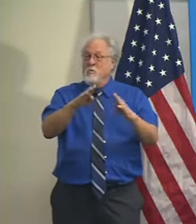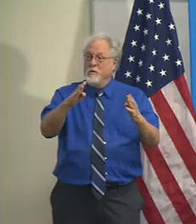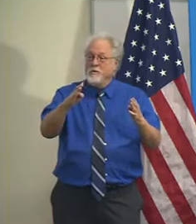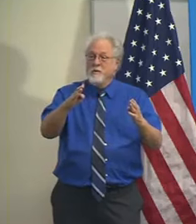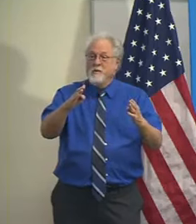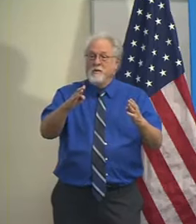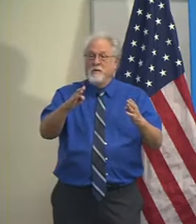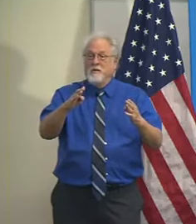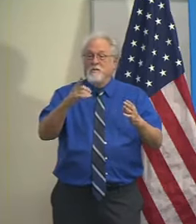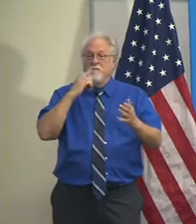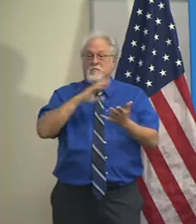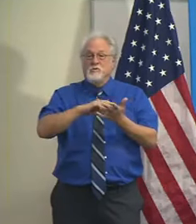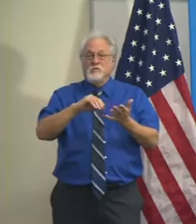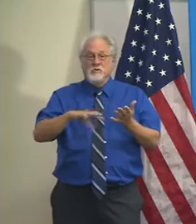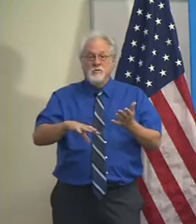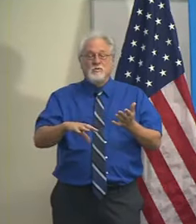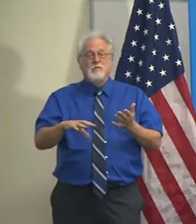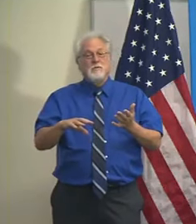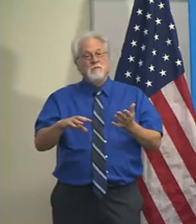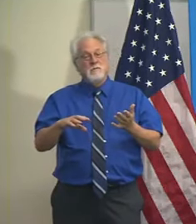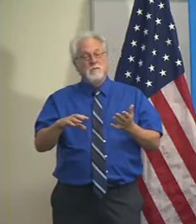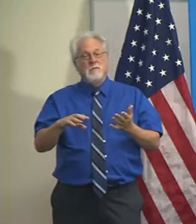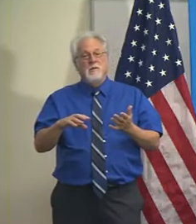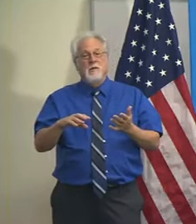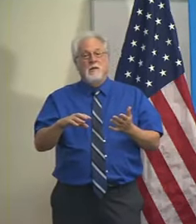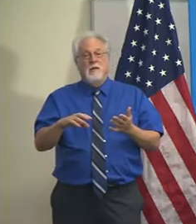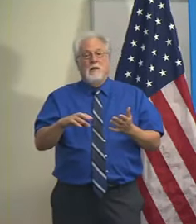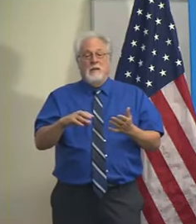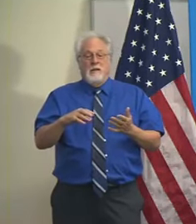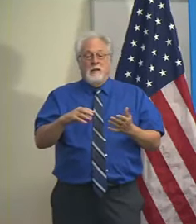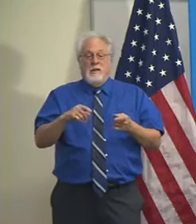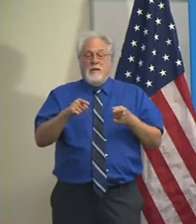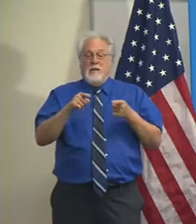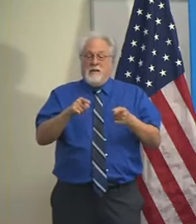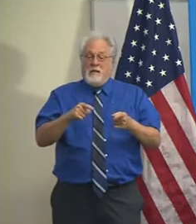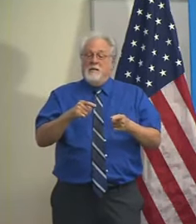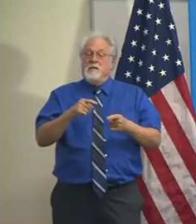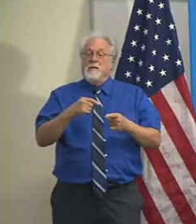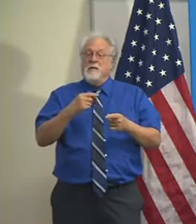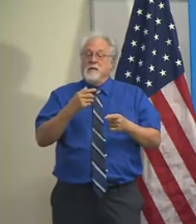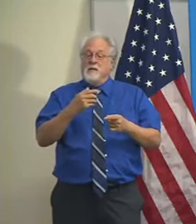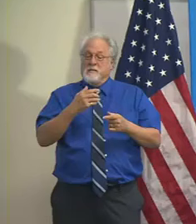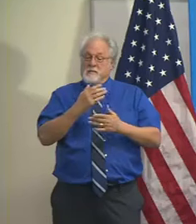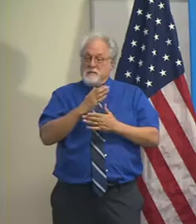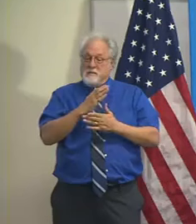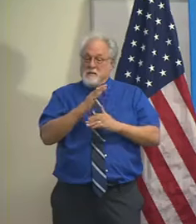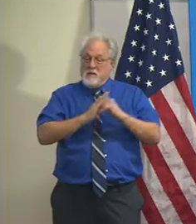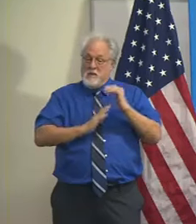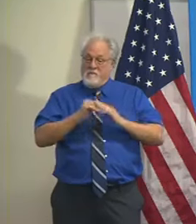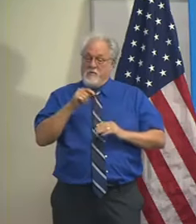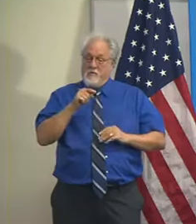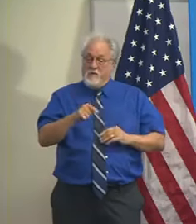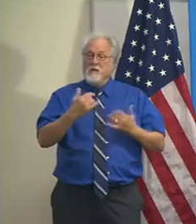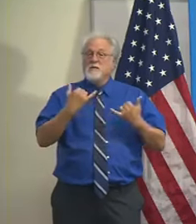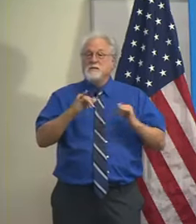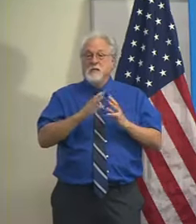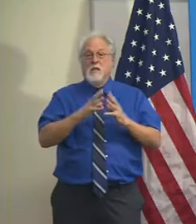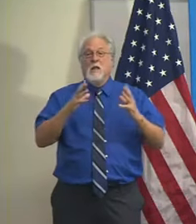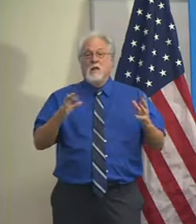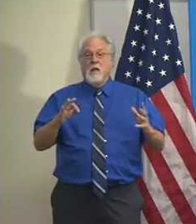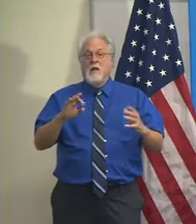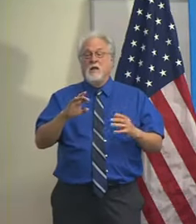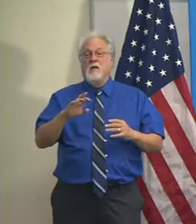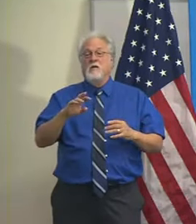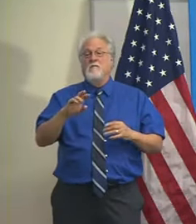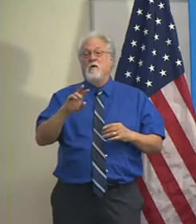to students. The thing there that I take some comfort in is that there's still an awful lot of